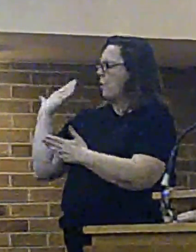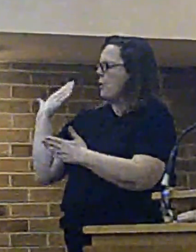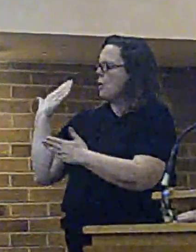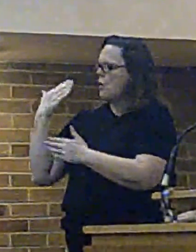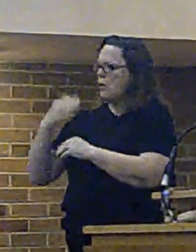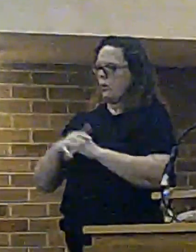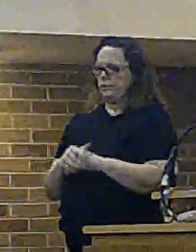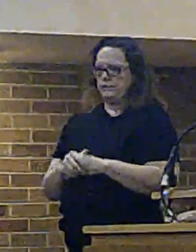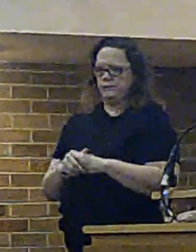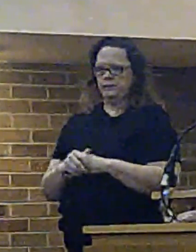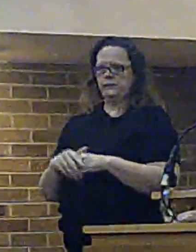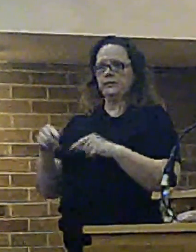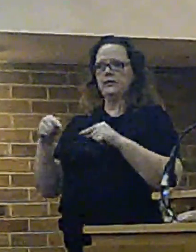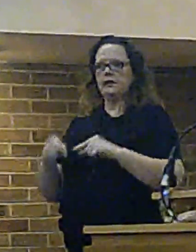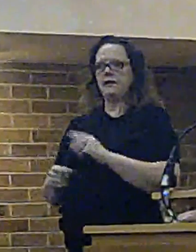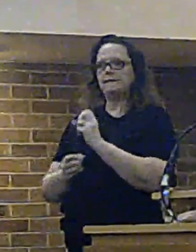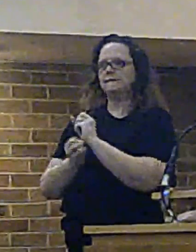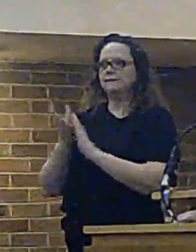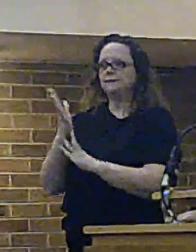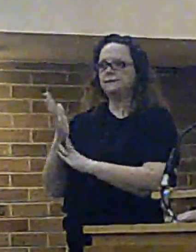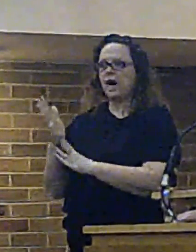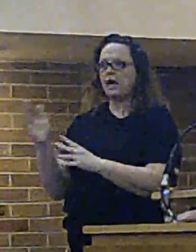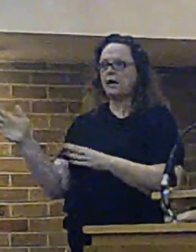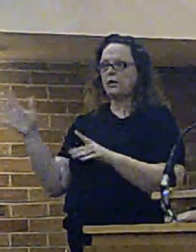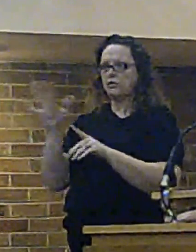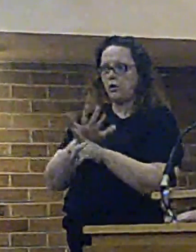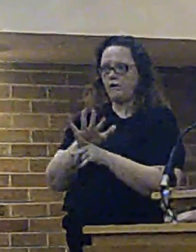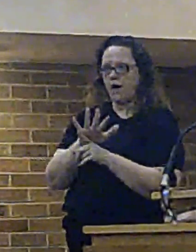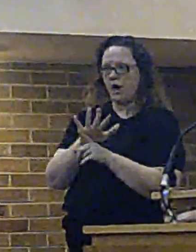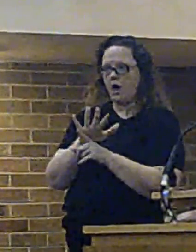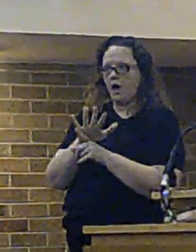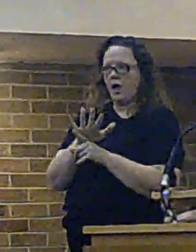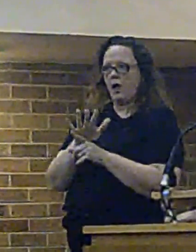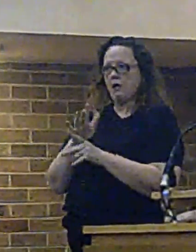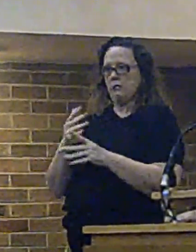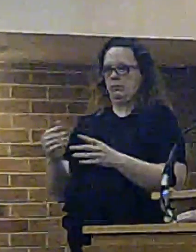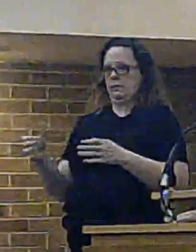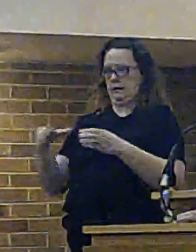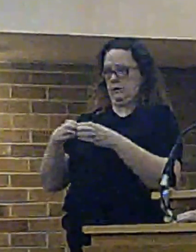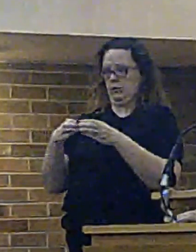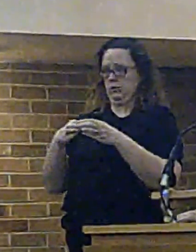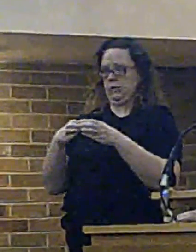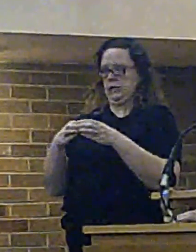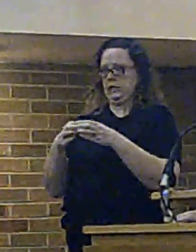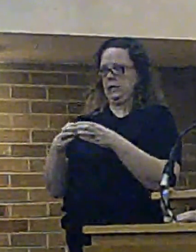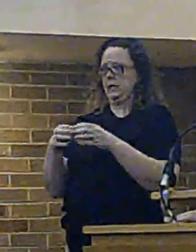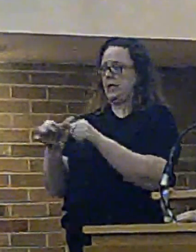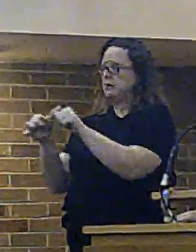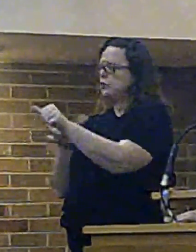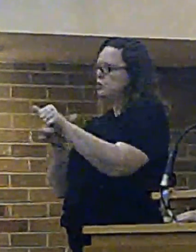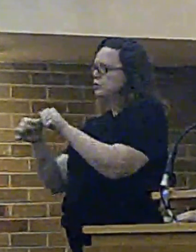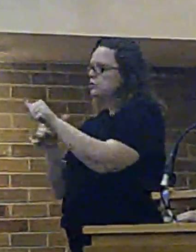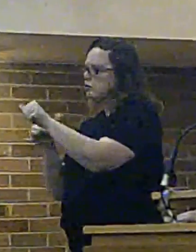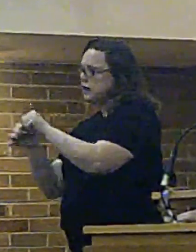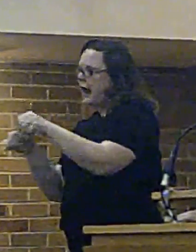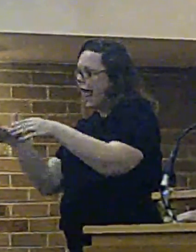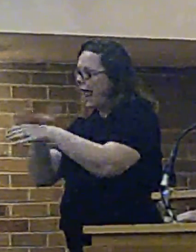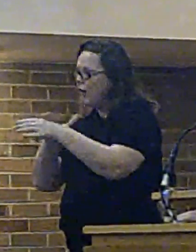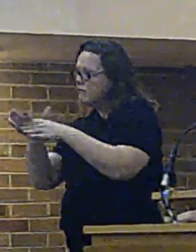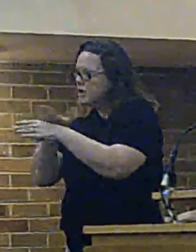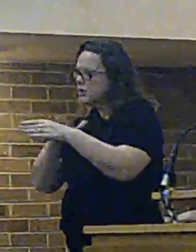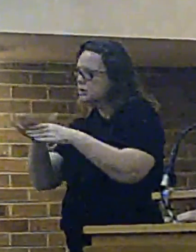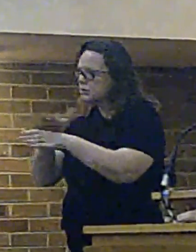targeted ostensibly heavy industrial risk. There were four levels of risk categorisation.